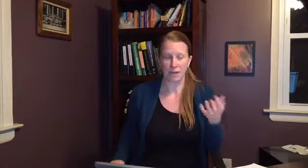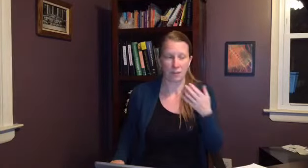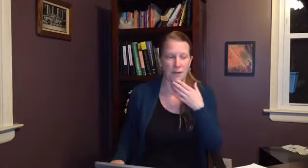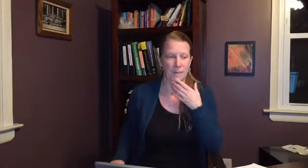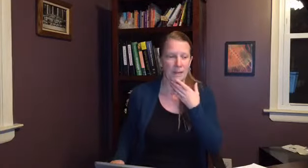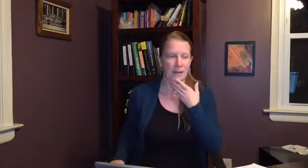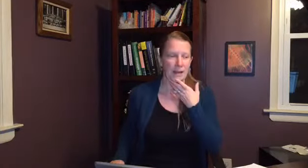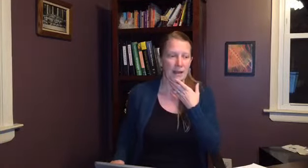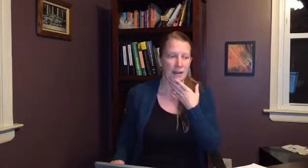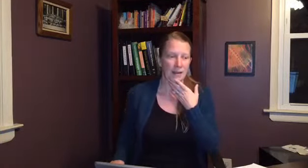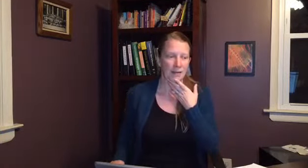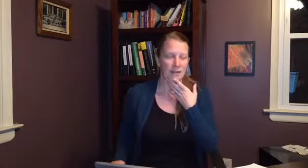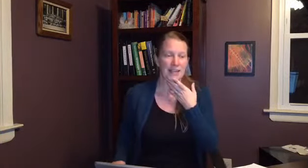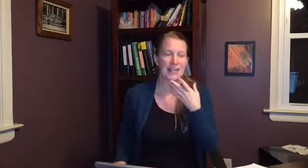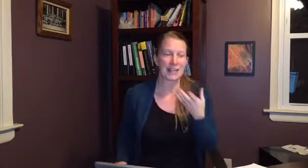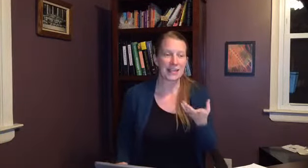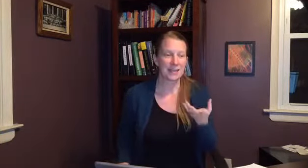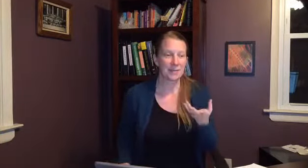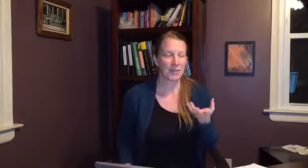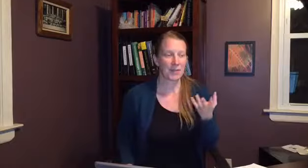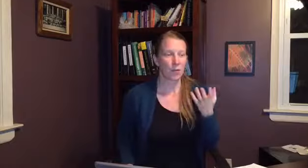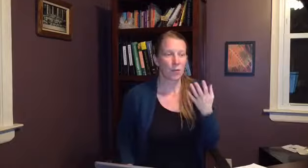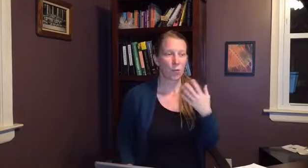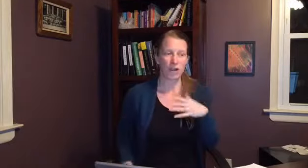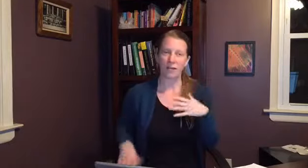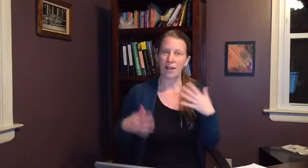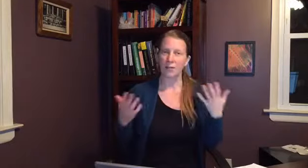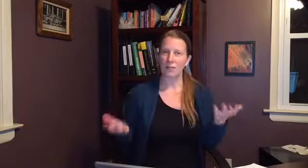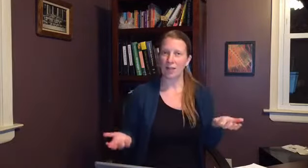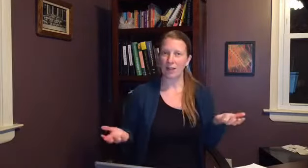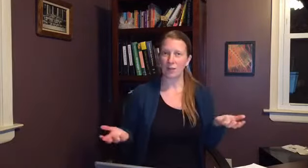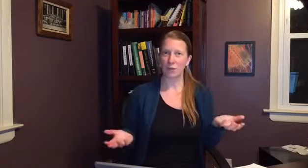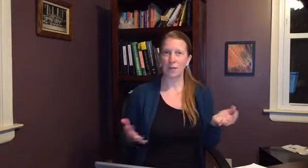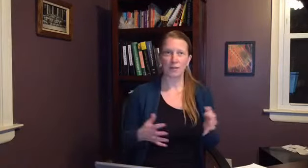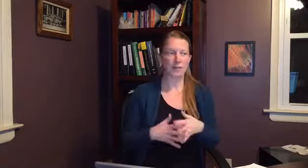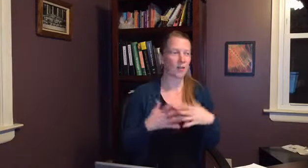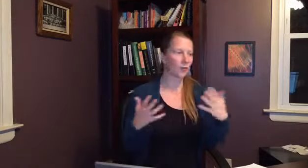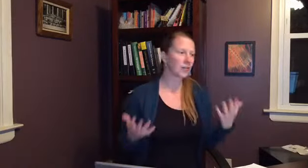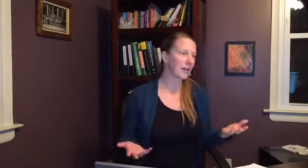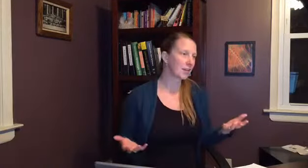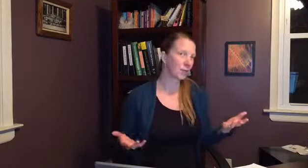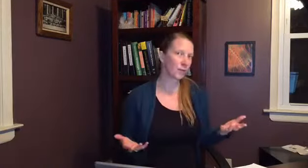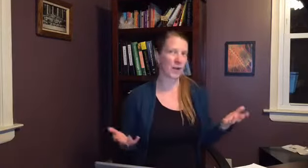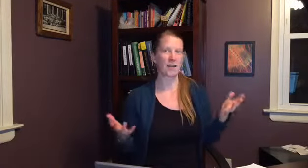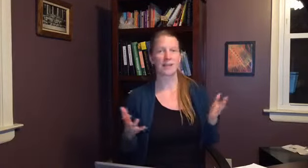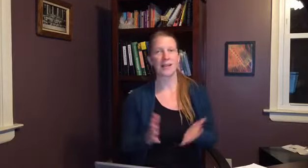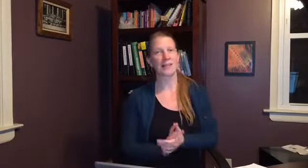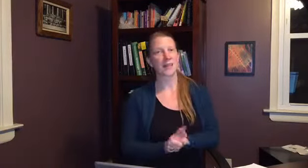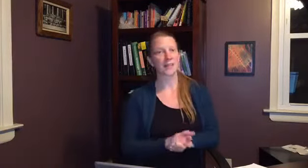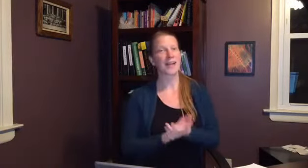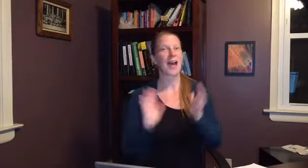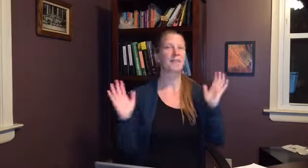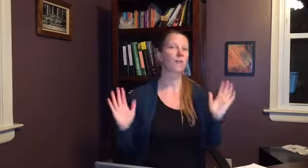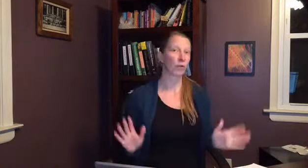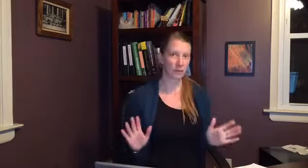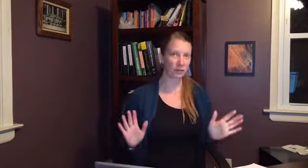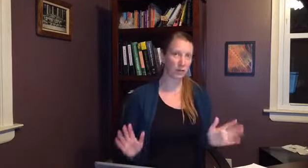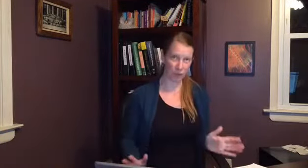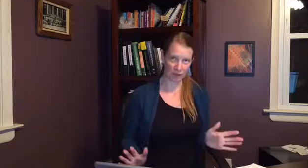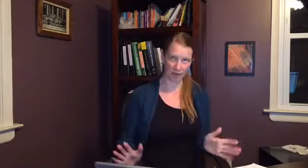that point and he went out to california to see a old high school friend and they decided to have a wonderful weekend